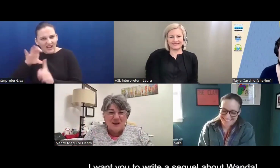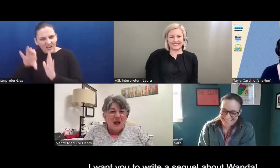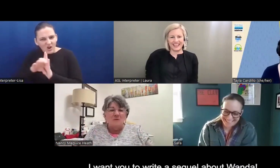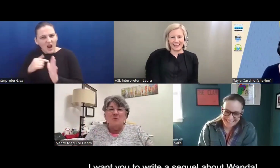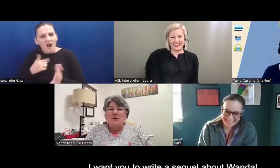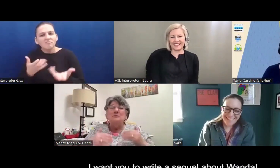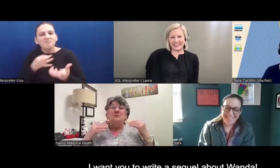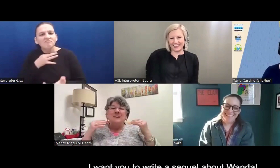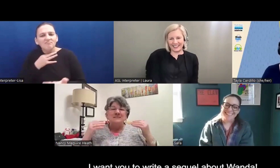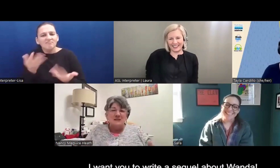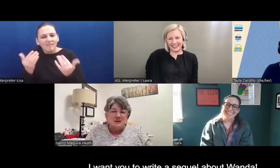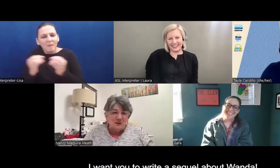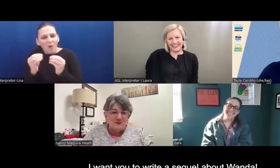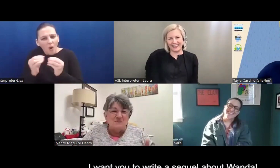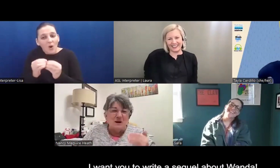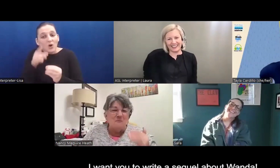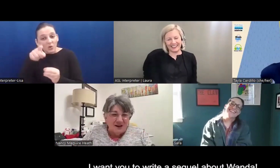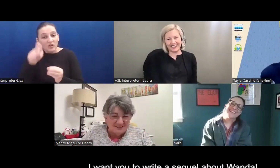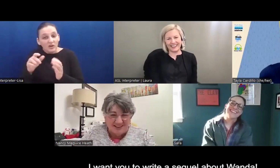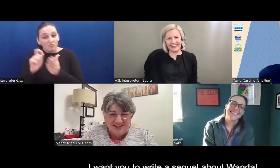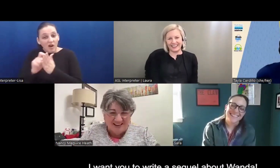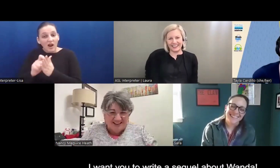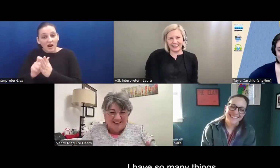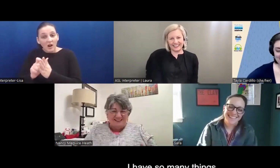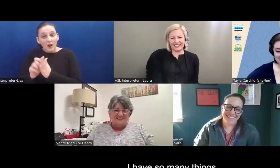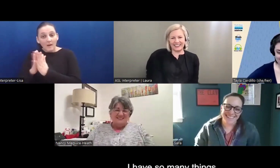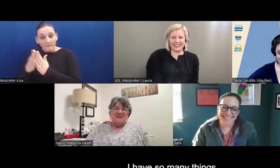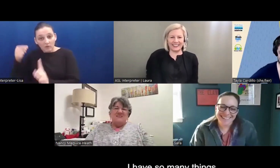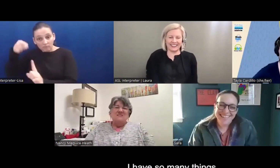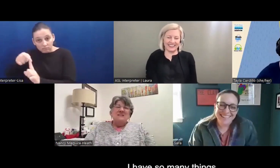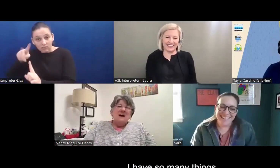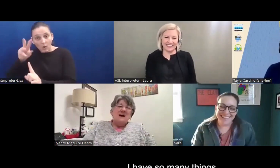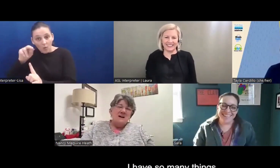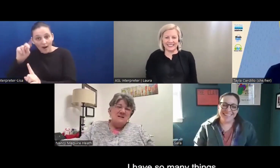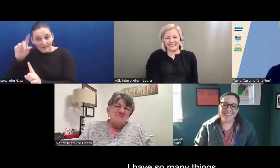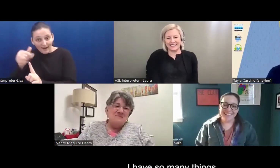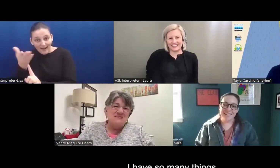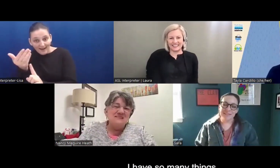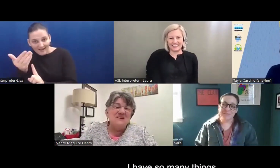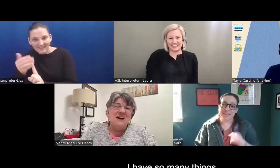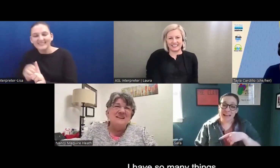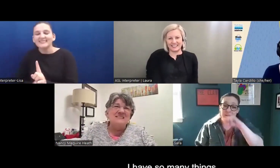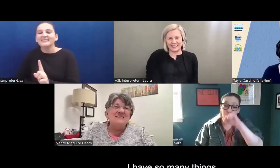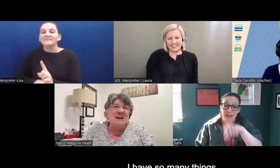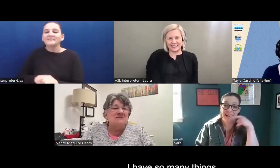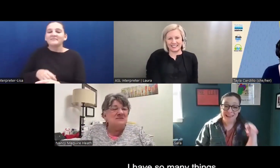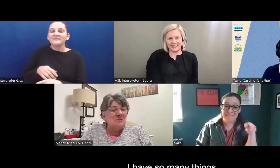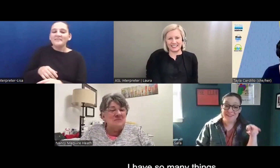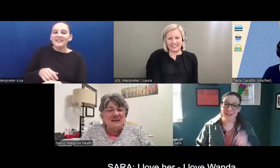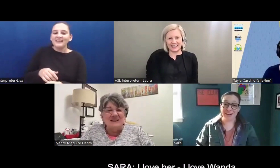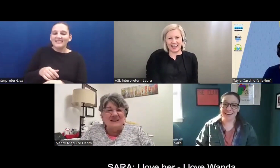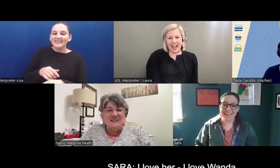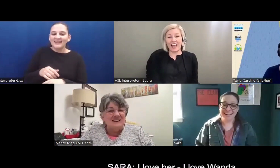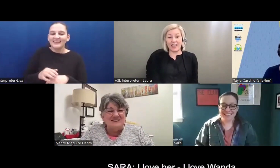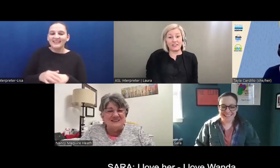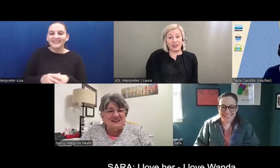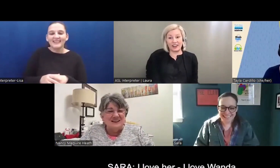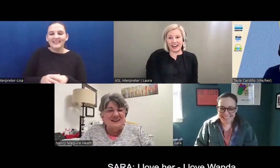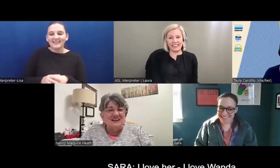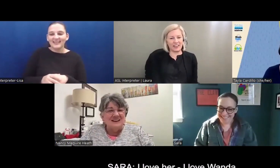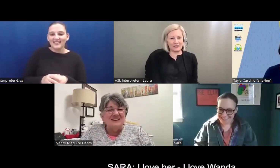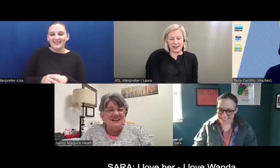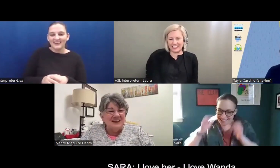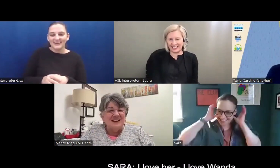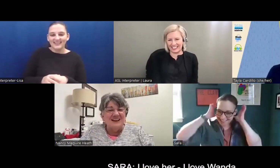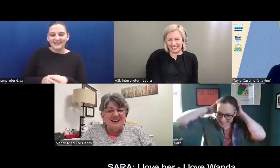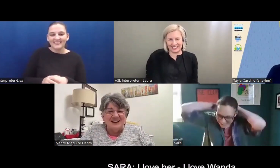about. I want you to write a sequel about Wanda. So, um, so I just have so many things. love her.